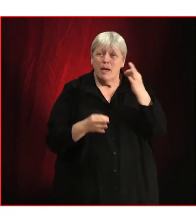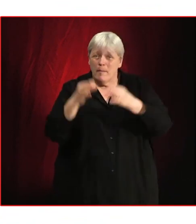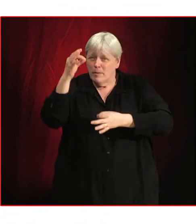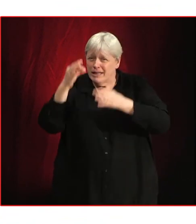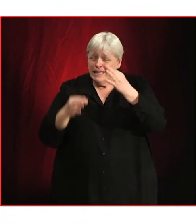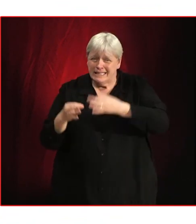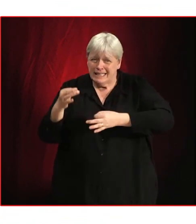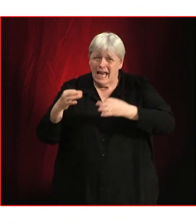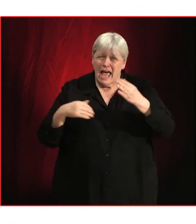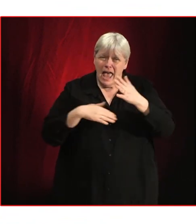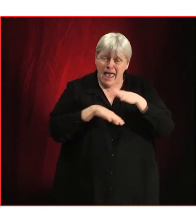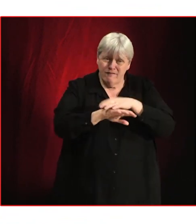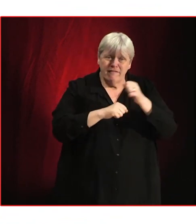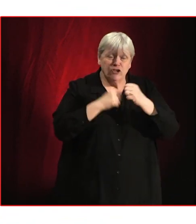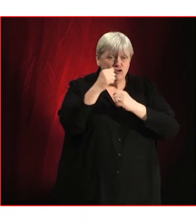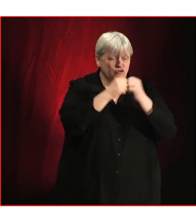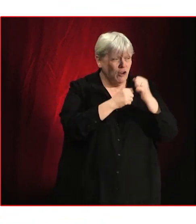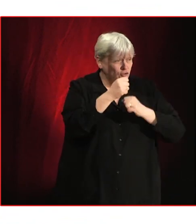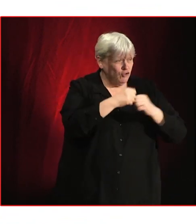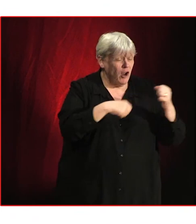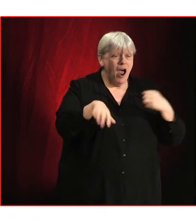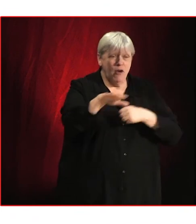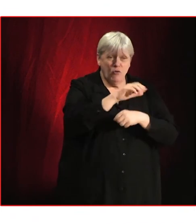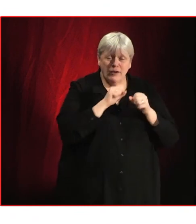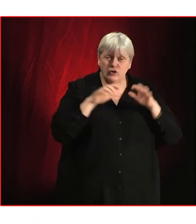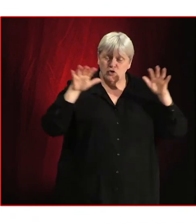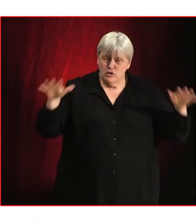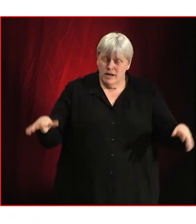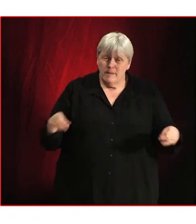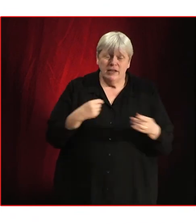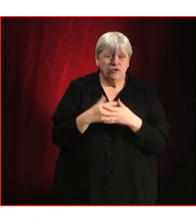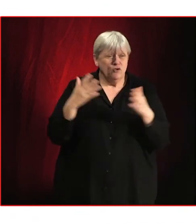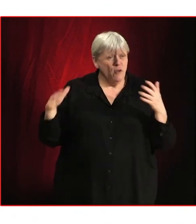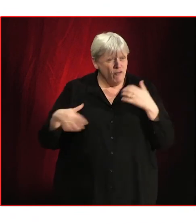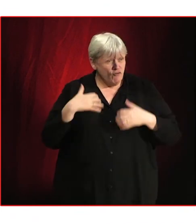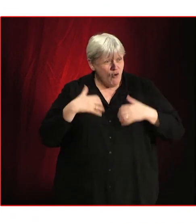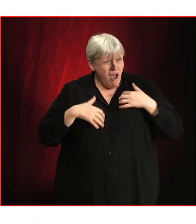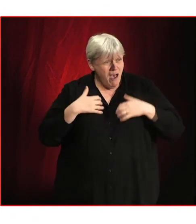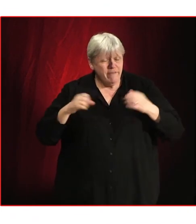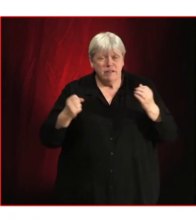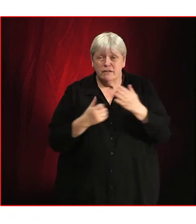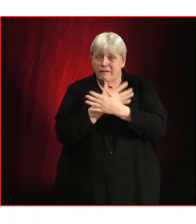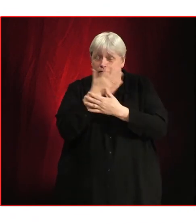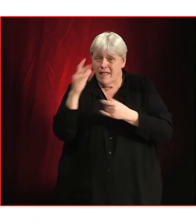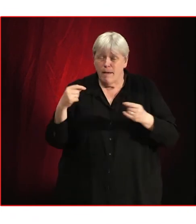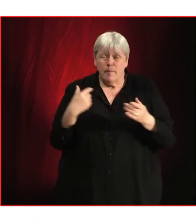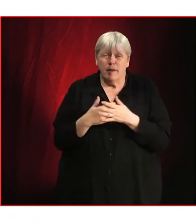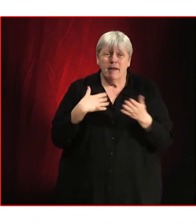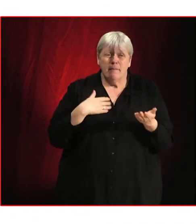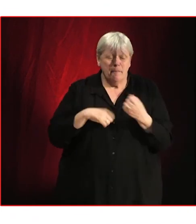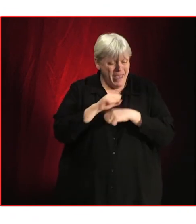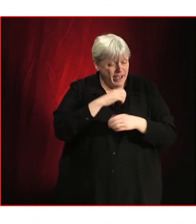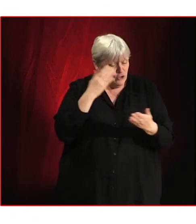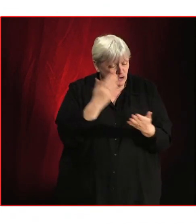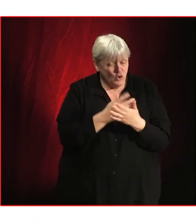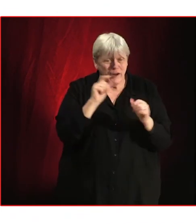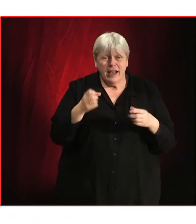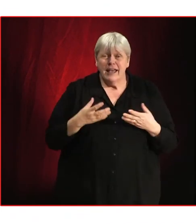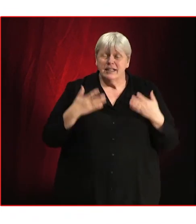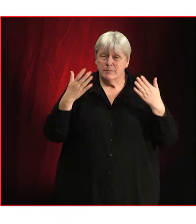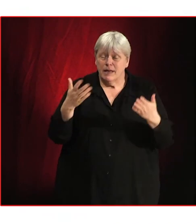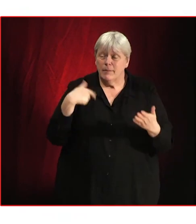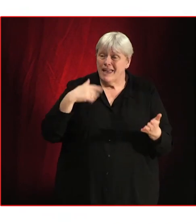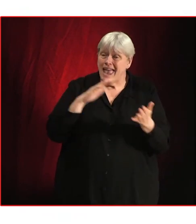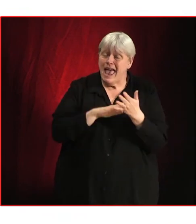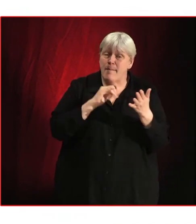streaming that lets talent and creativity thrive, develop, mature and make sure it can express itself. As an MP for Orkney and Shetland,